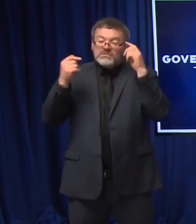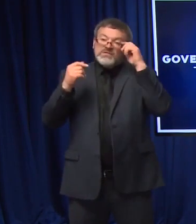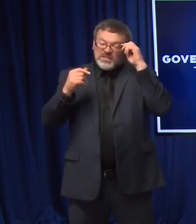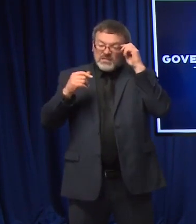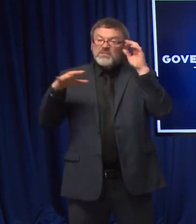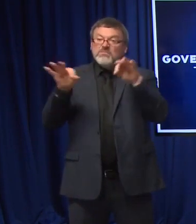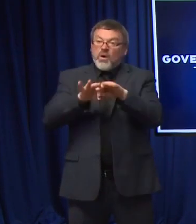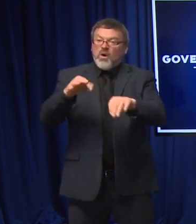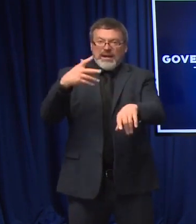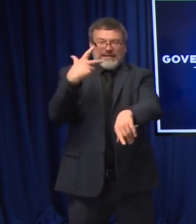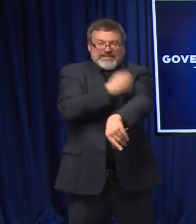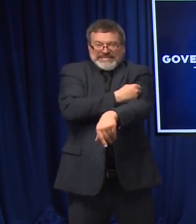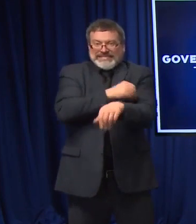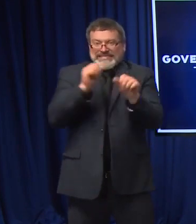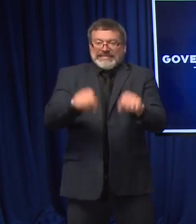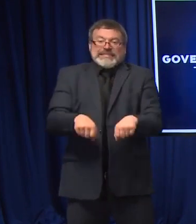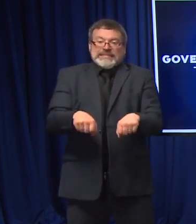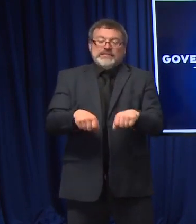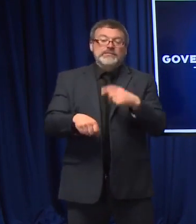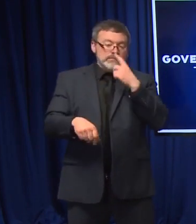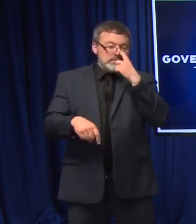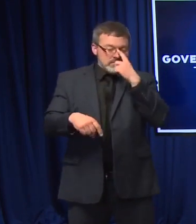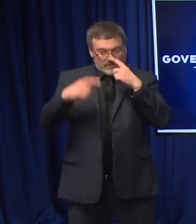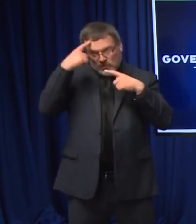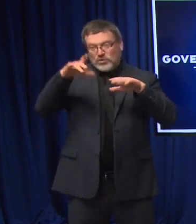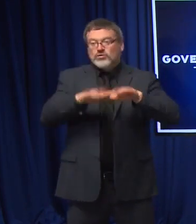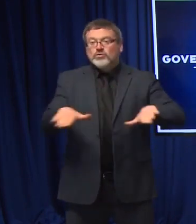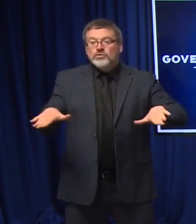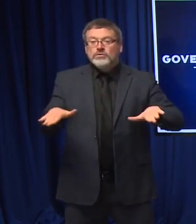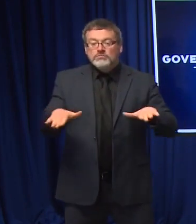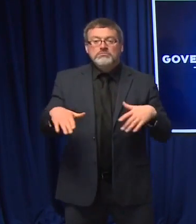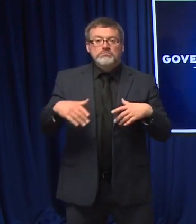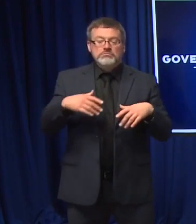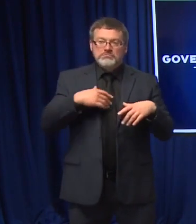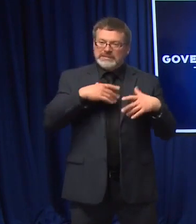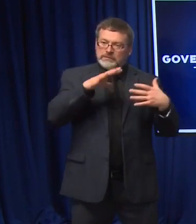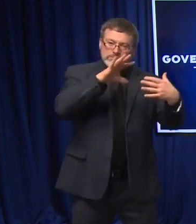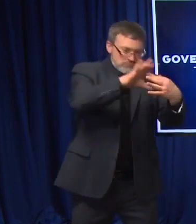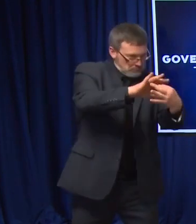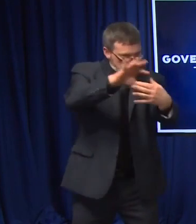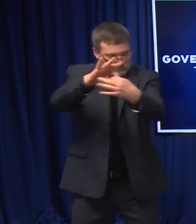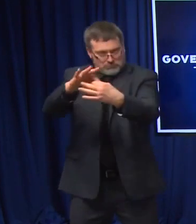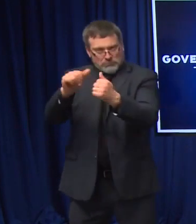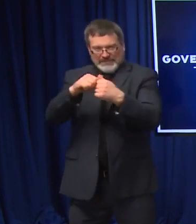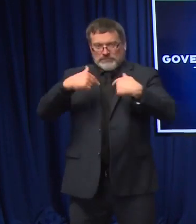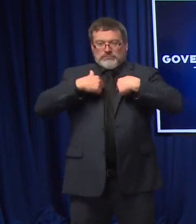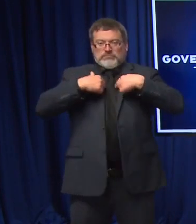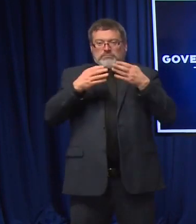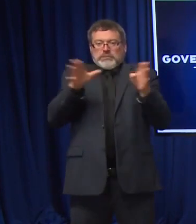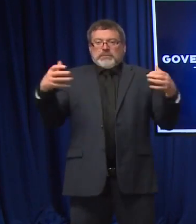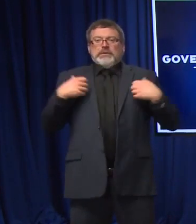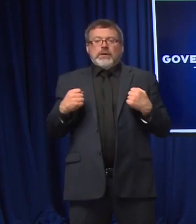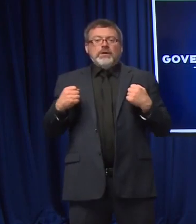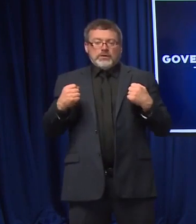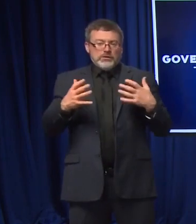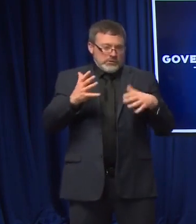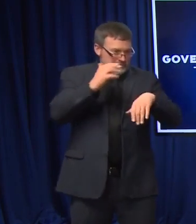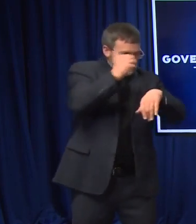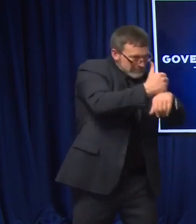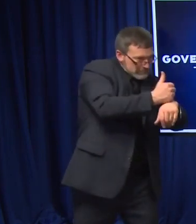children vaccinated. And certainly we are working with our regional public health networks to roll out some of these vaccine clinics and to do it safely.